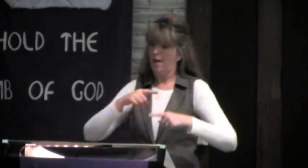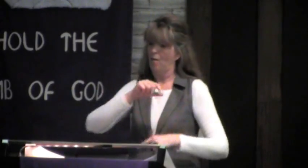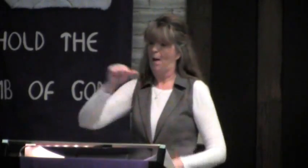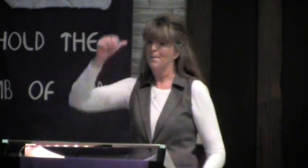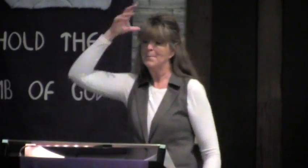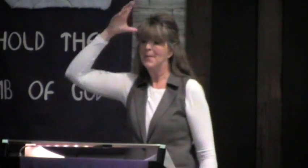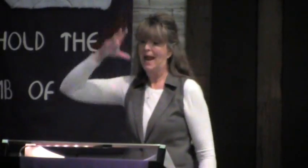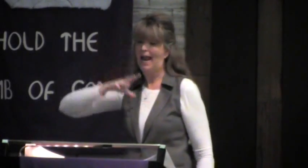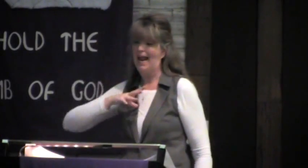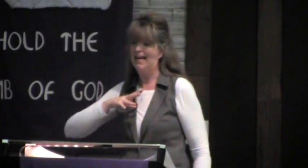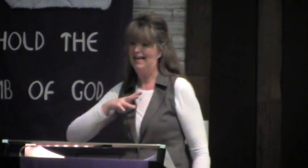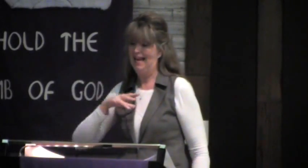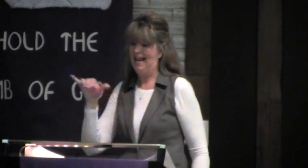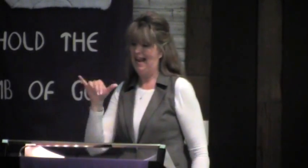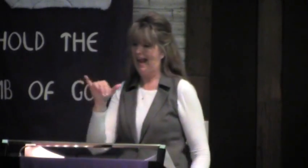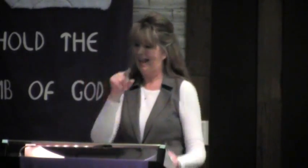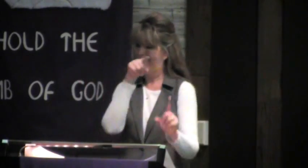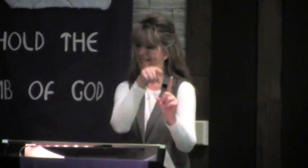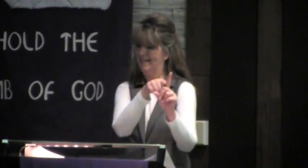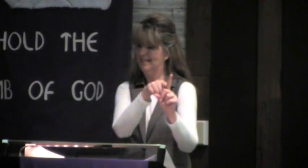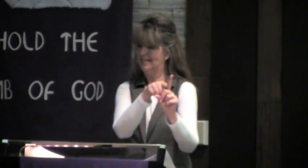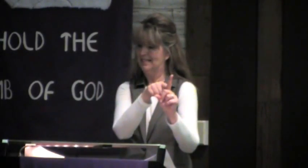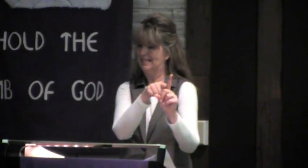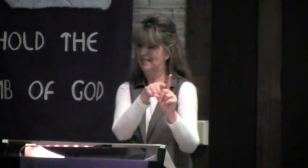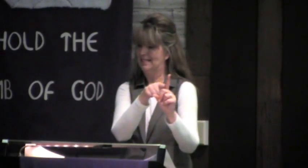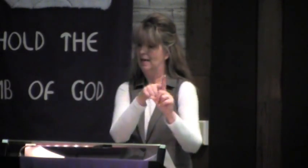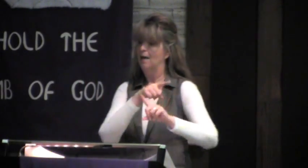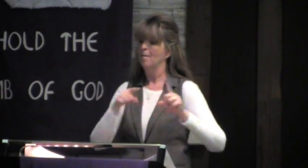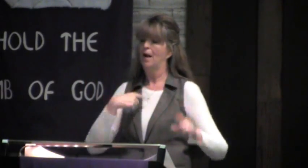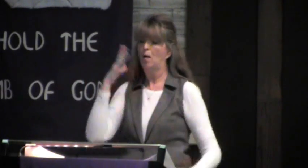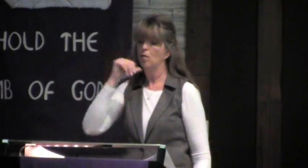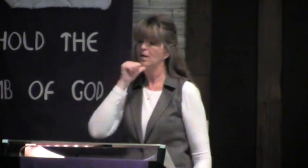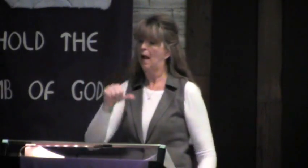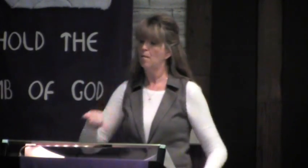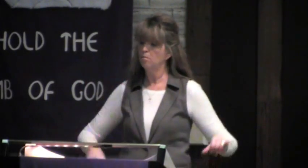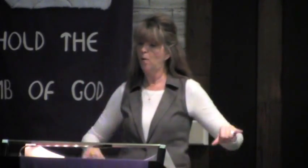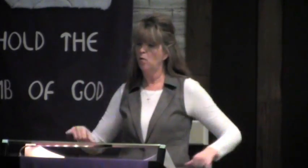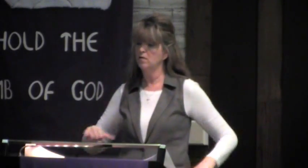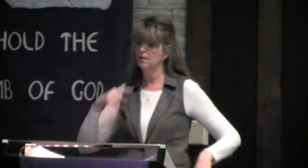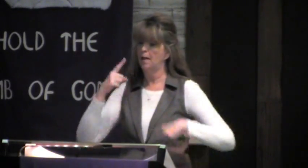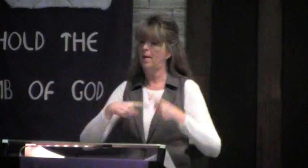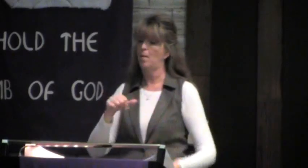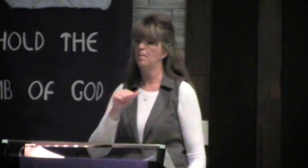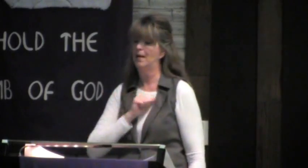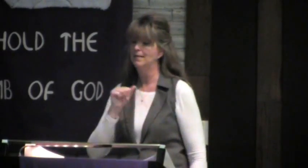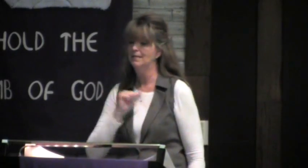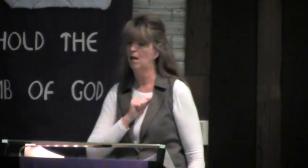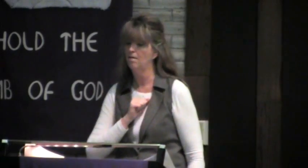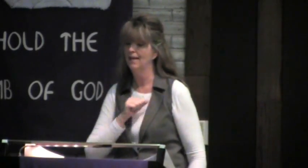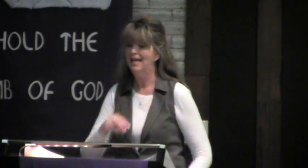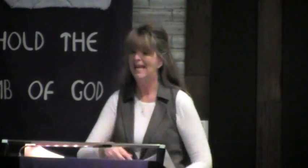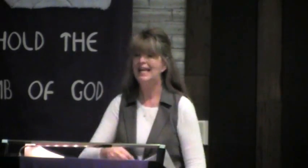I will boast about a man like that, but I will not boast about myself,